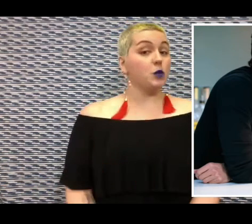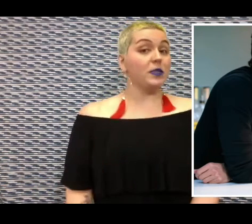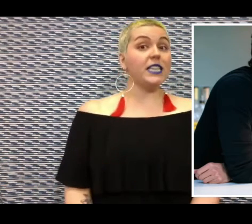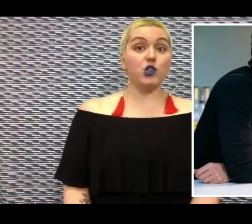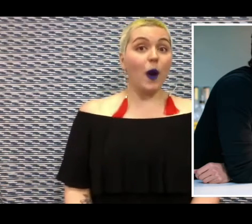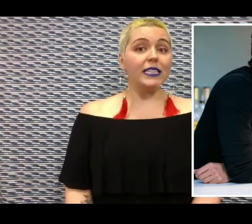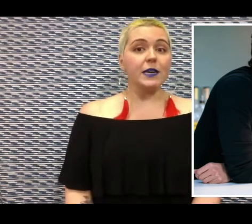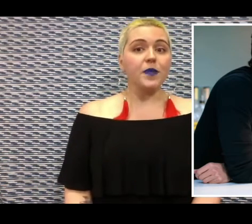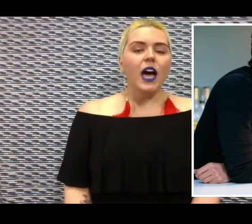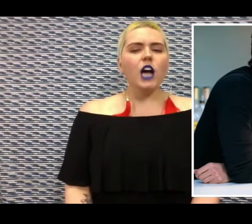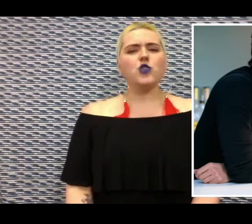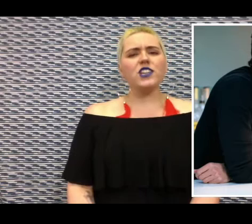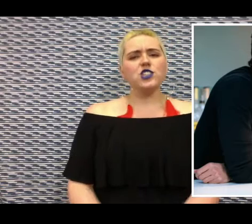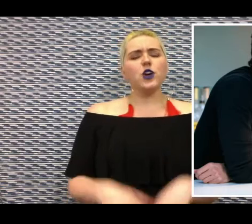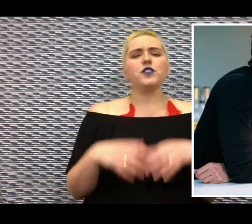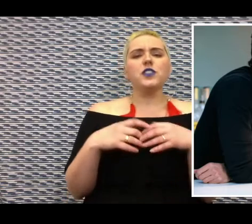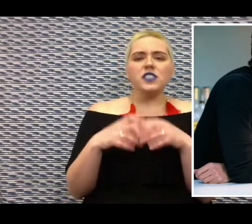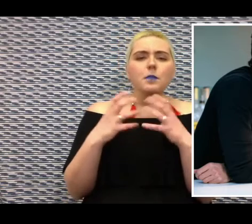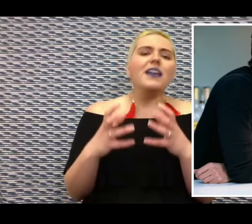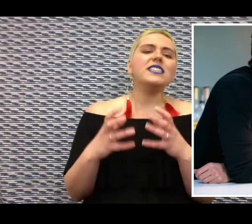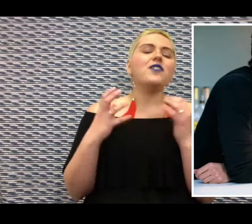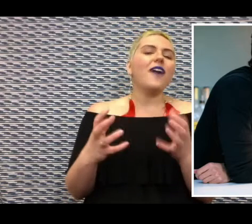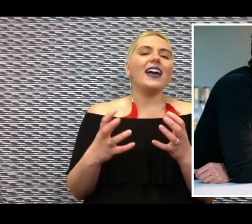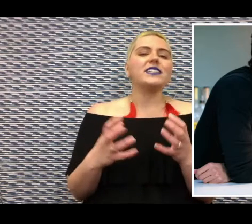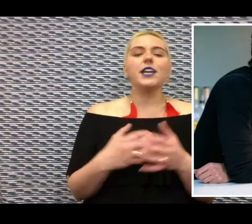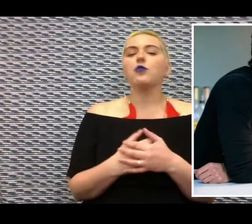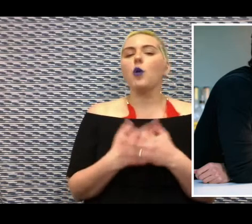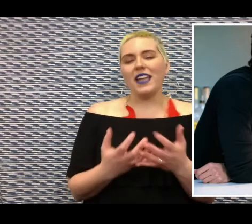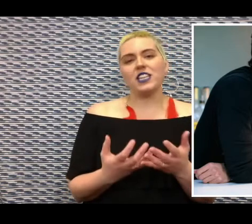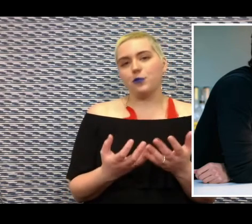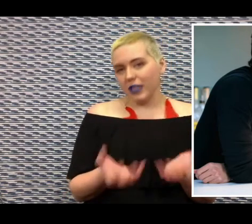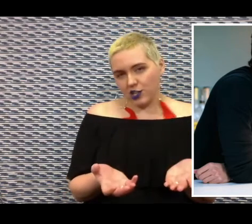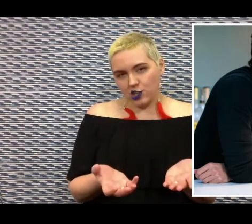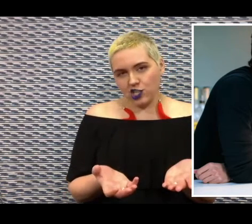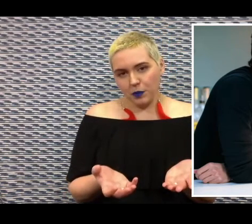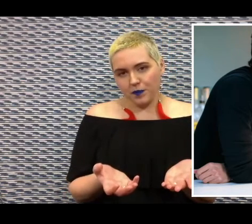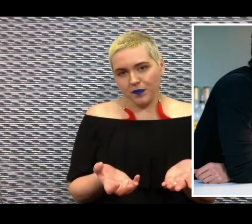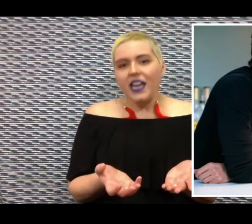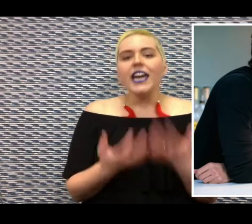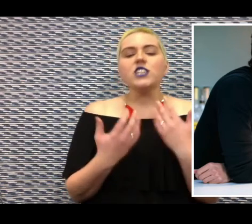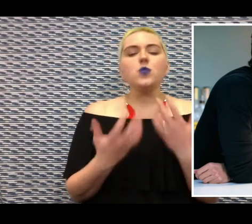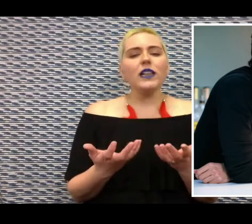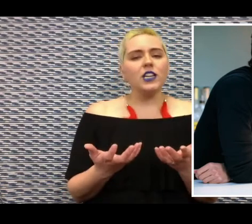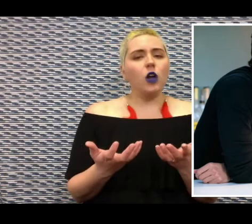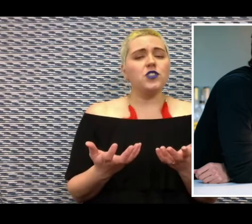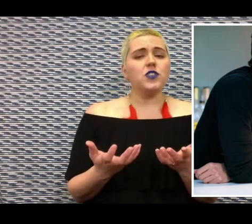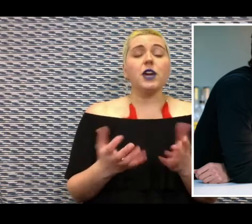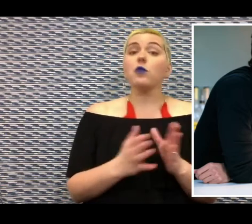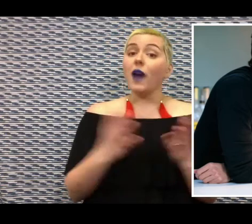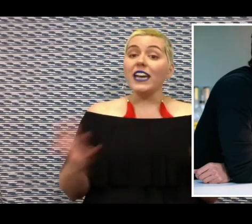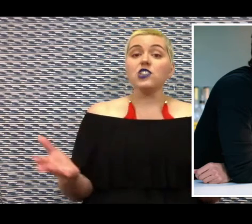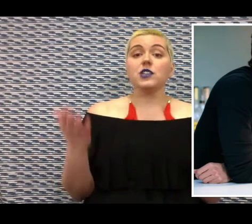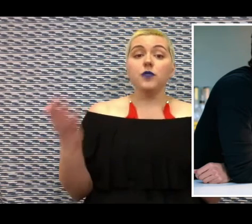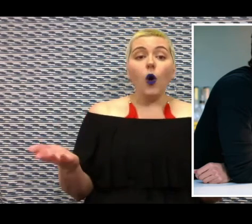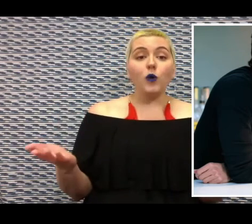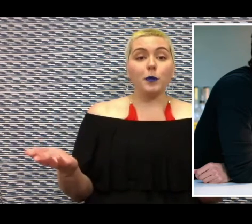of human sexuality. Attraction is often the cementing factor in a romantic relationship. It's well acknowledged that there are